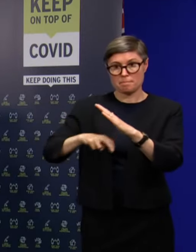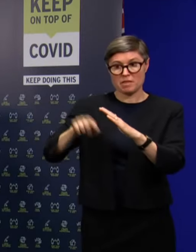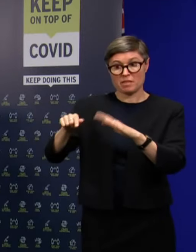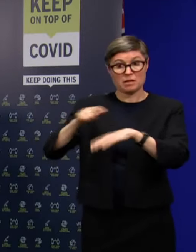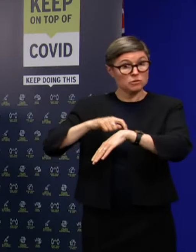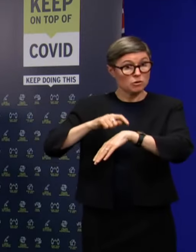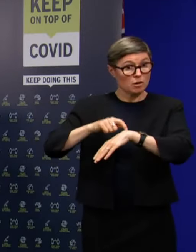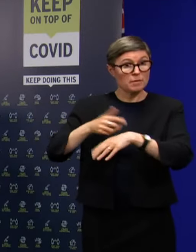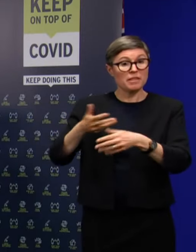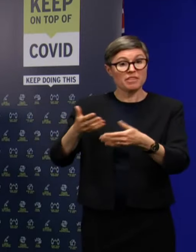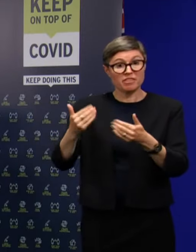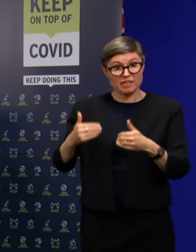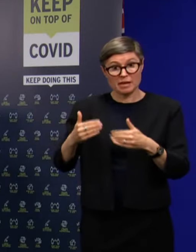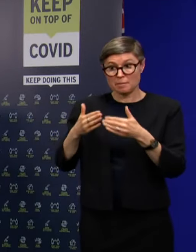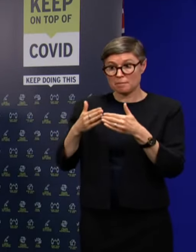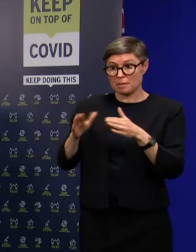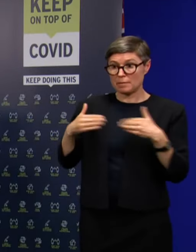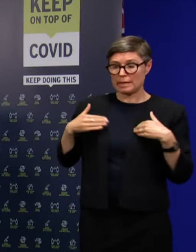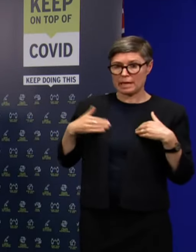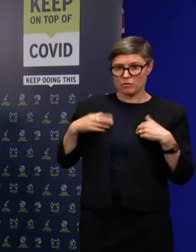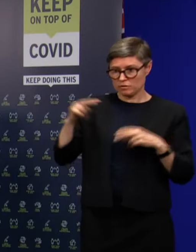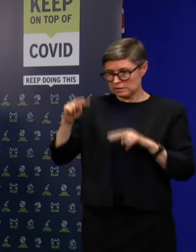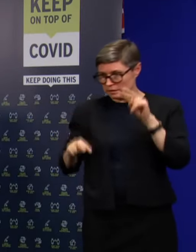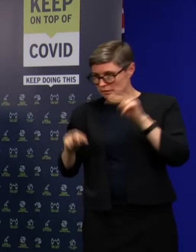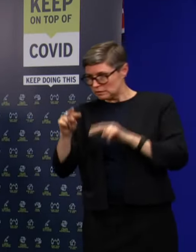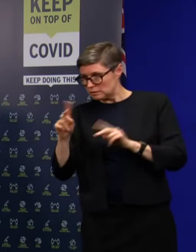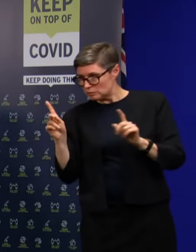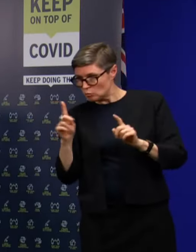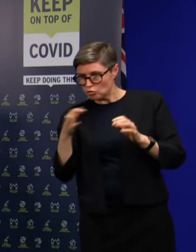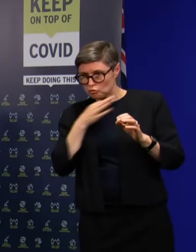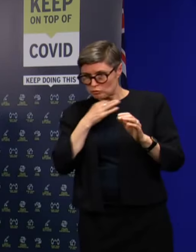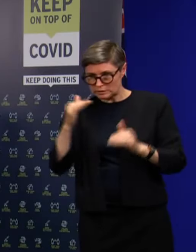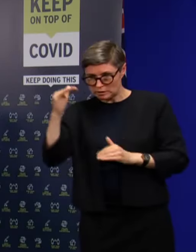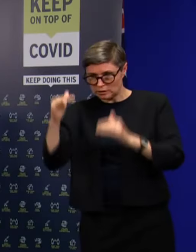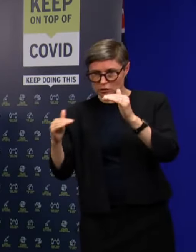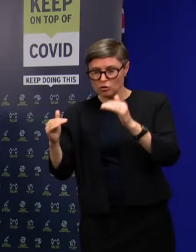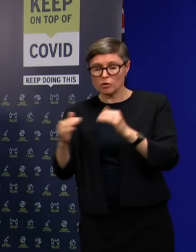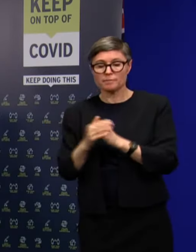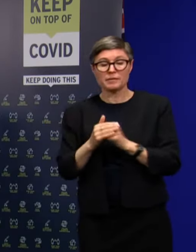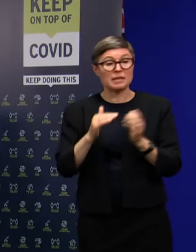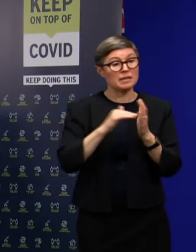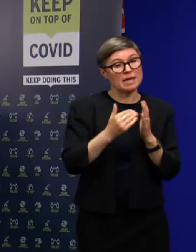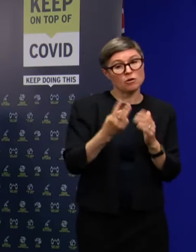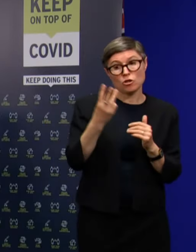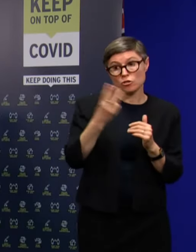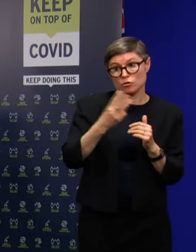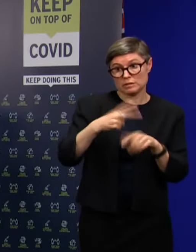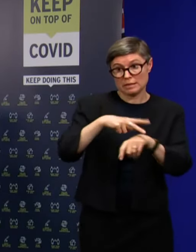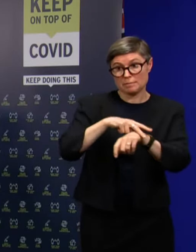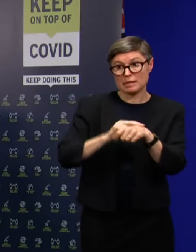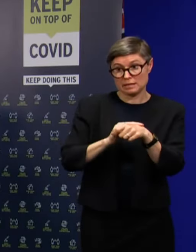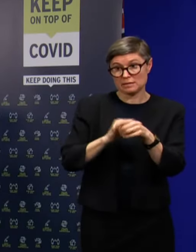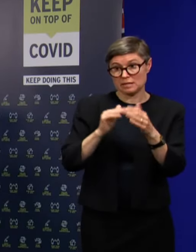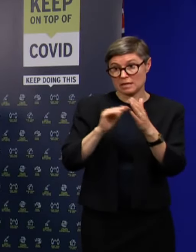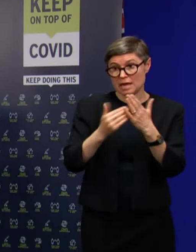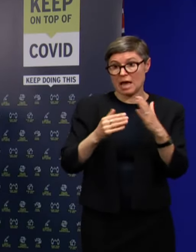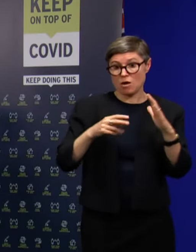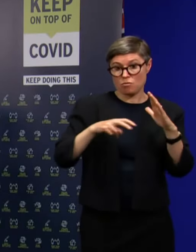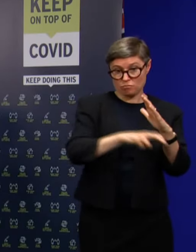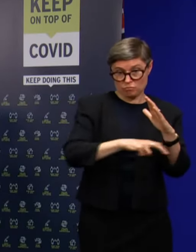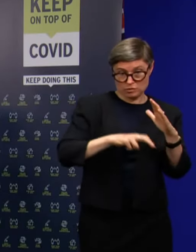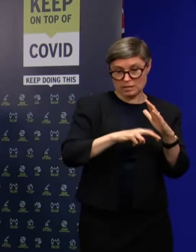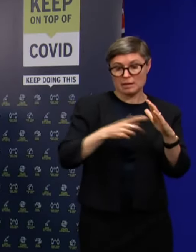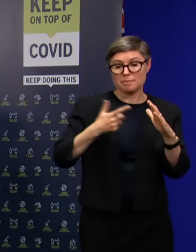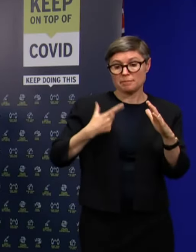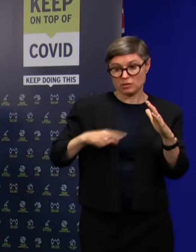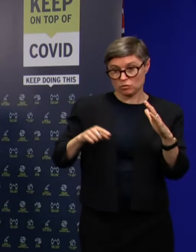then allowed Public Health to conduct an appropriate assessment. We have 13 police officers who are in quarantine as a result of the